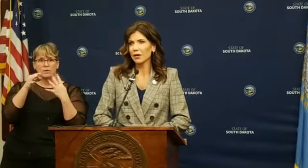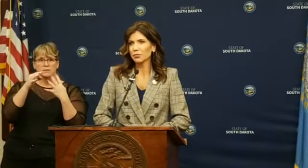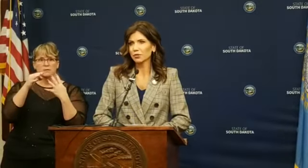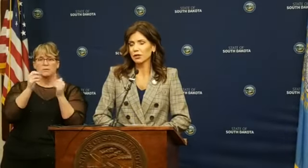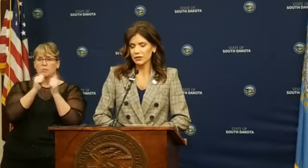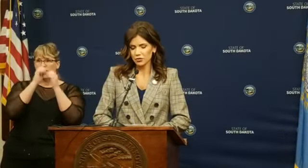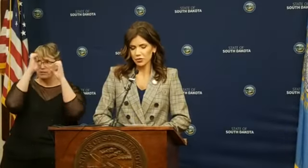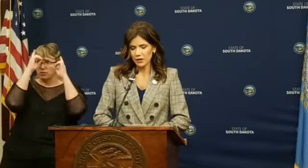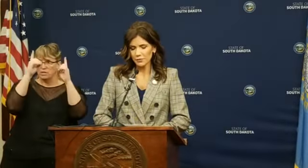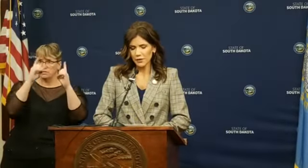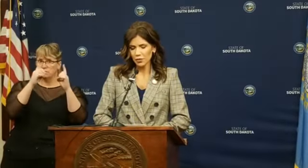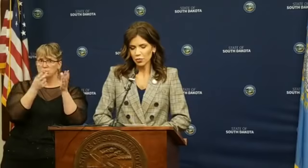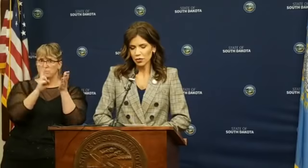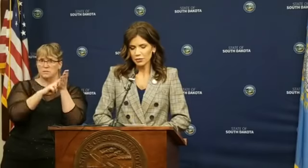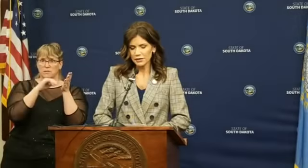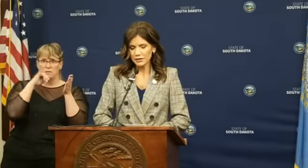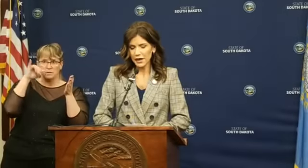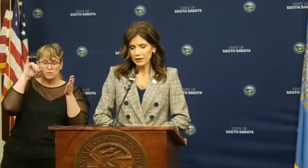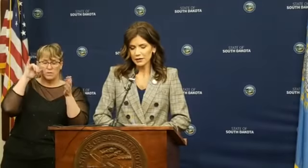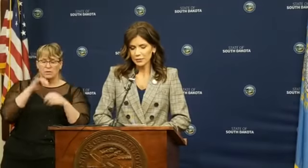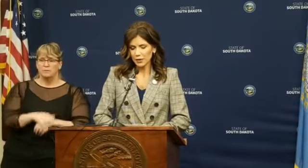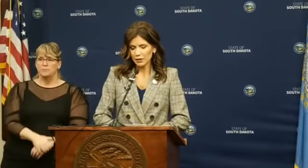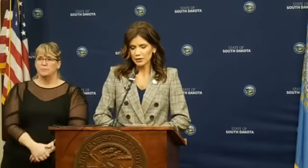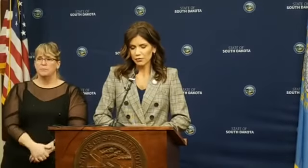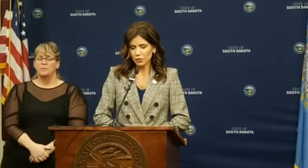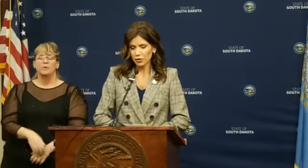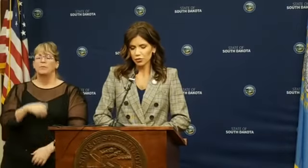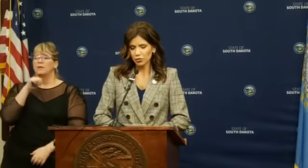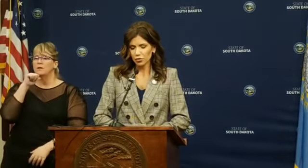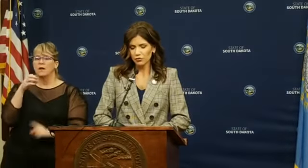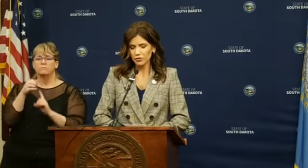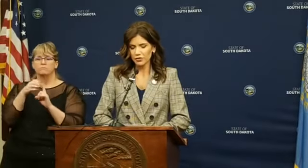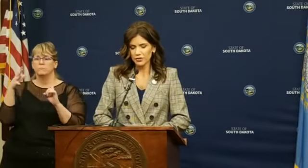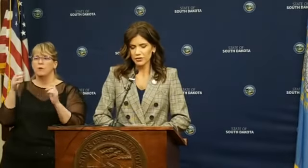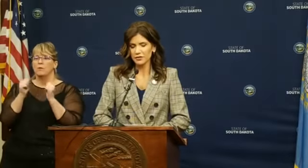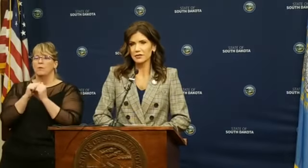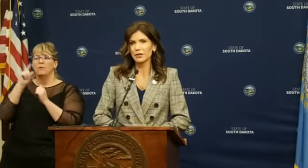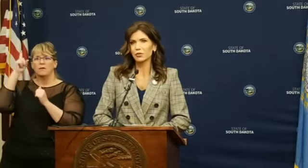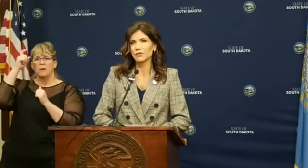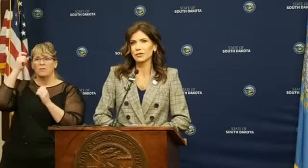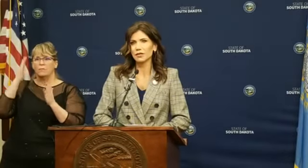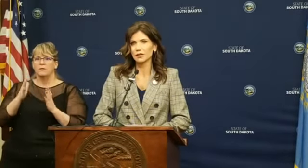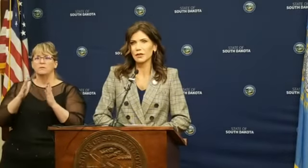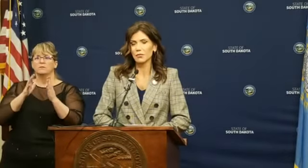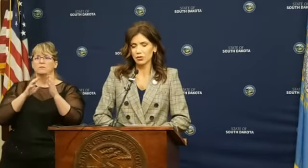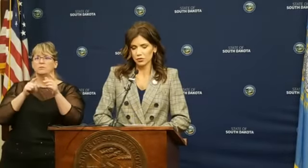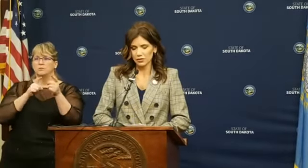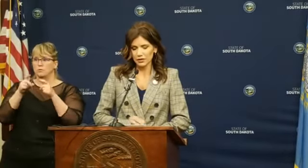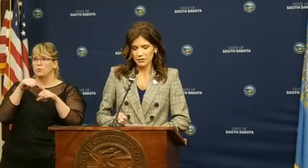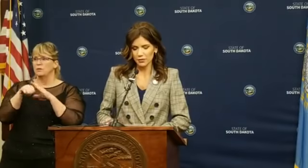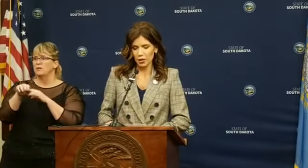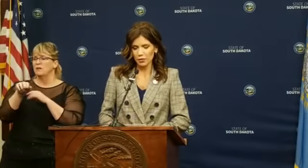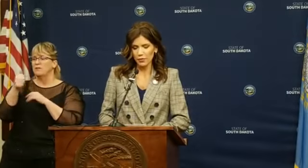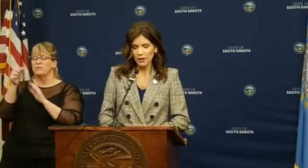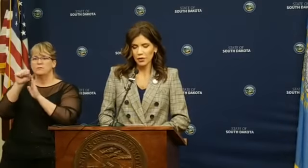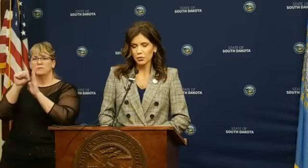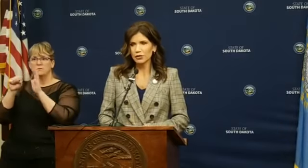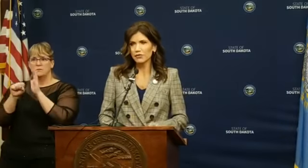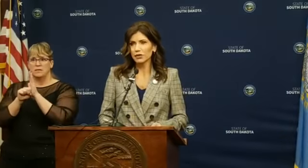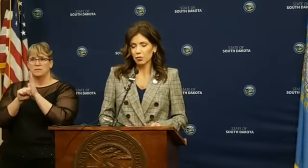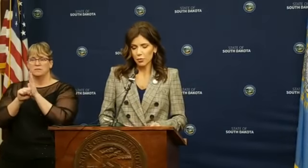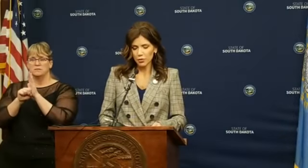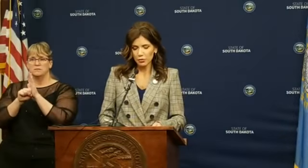did sign that bill yesterday. We did not expand government control over our citizens like we've seen in some other states as well.